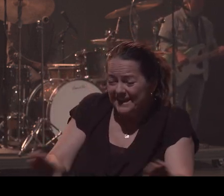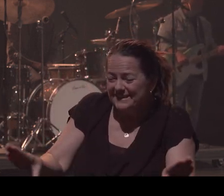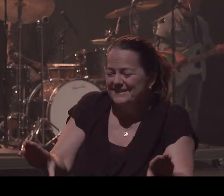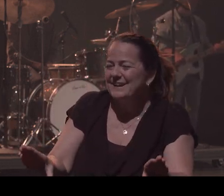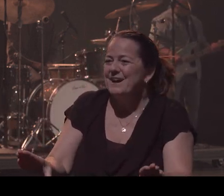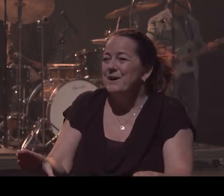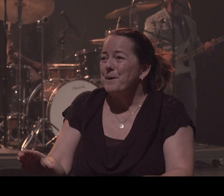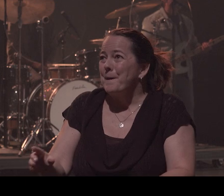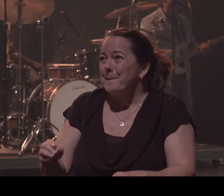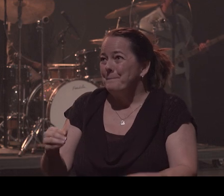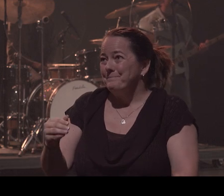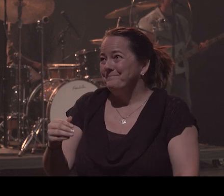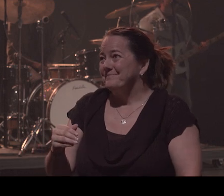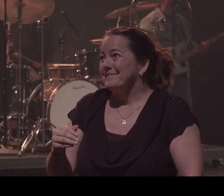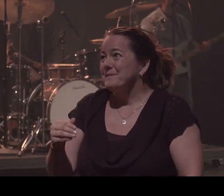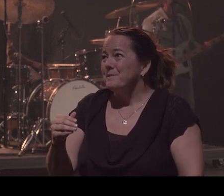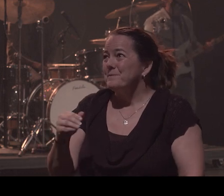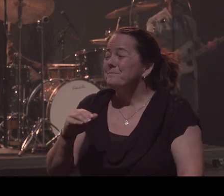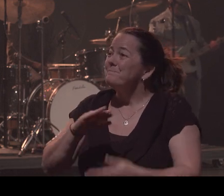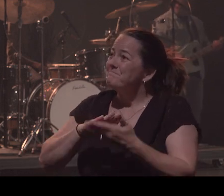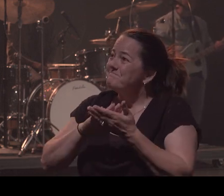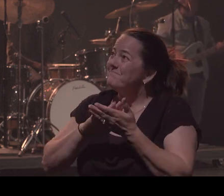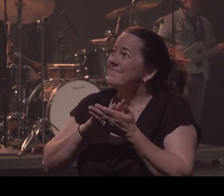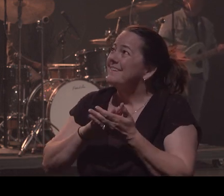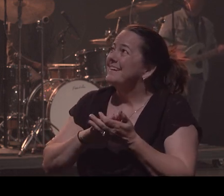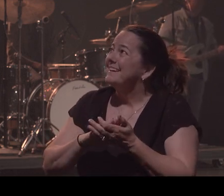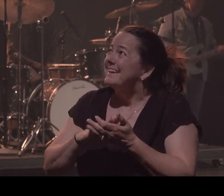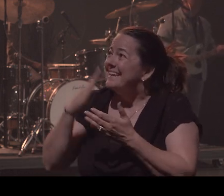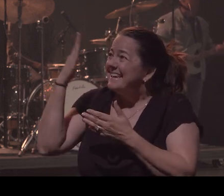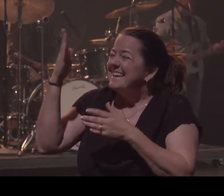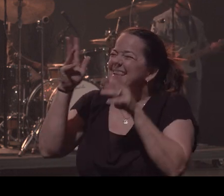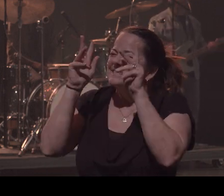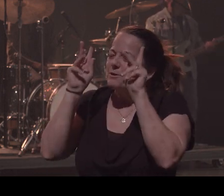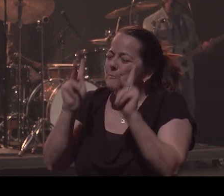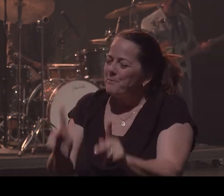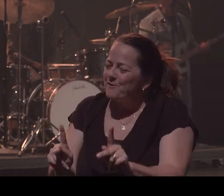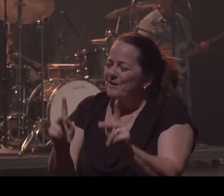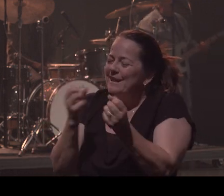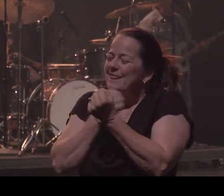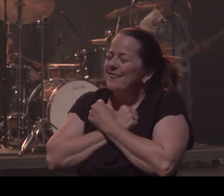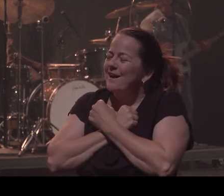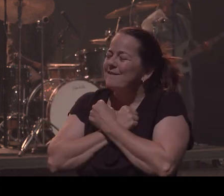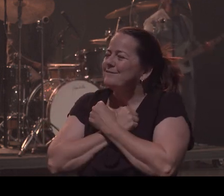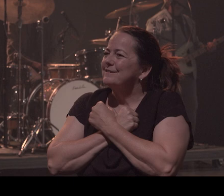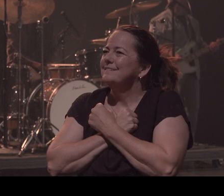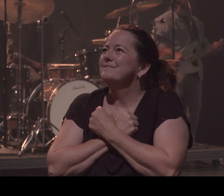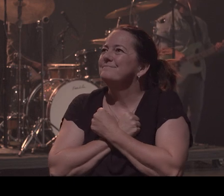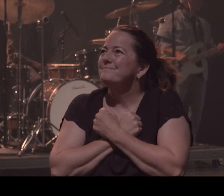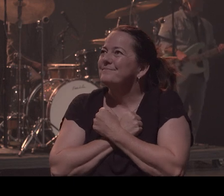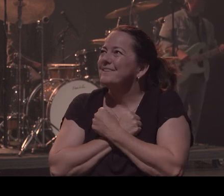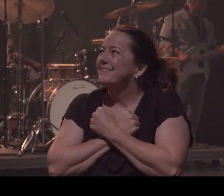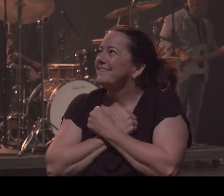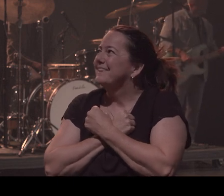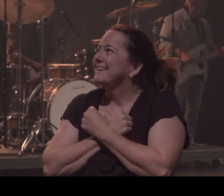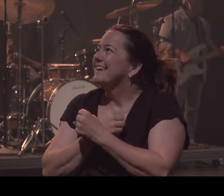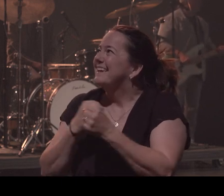that's who He is He gives us a perfect love that is beyond condition He loves you because you're His